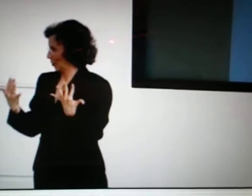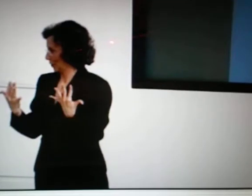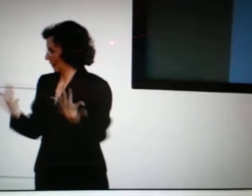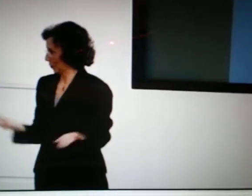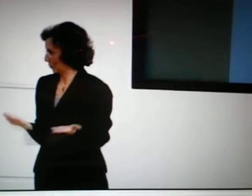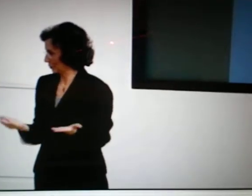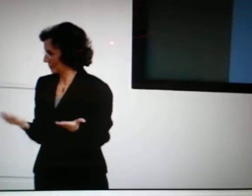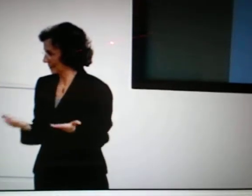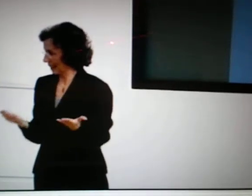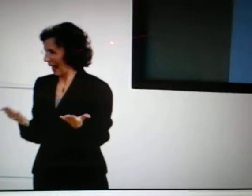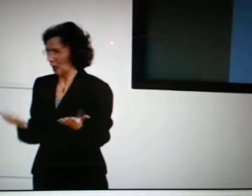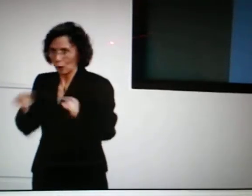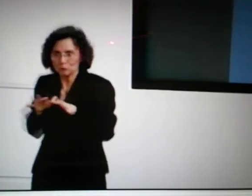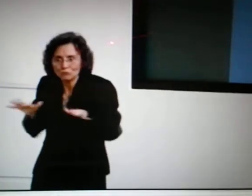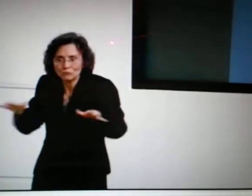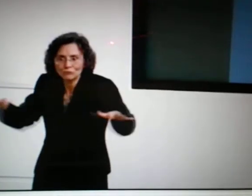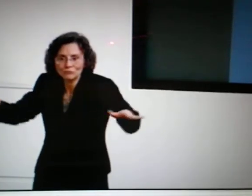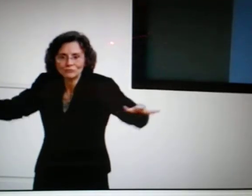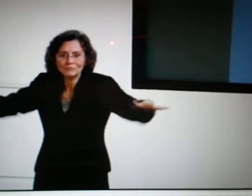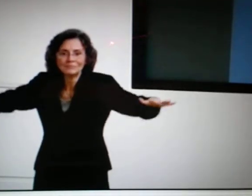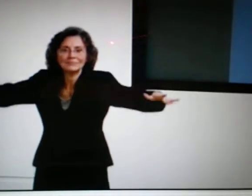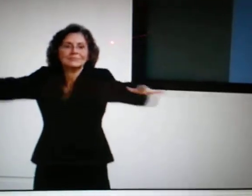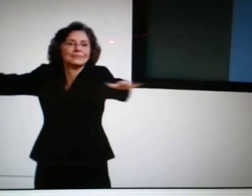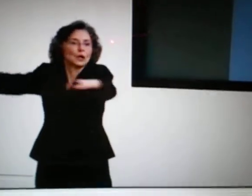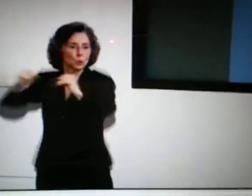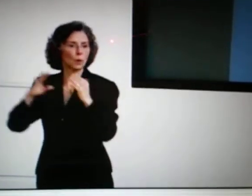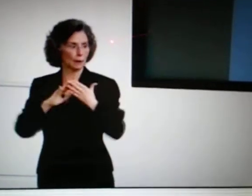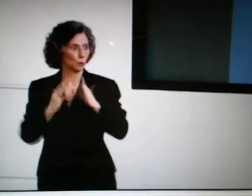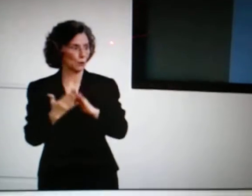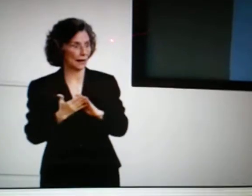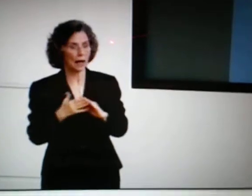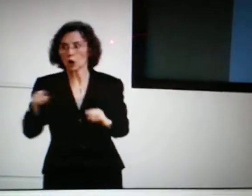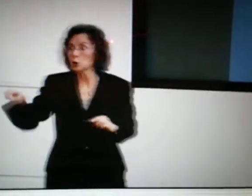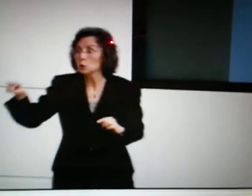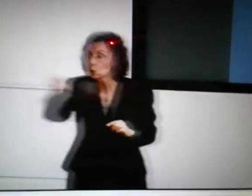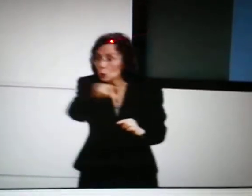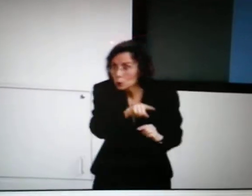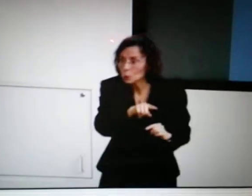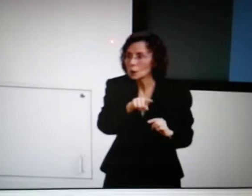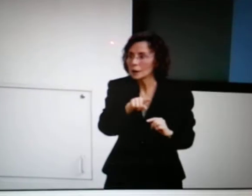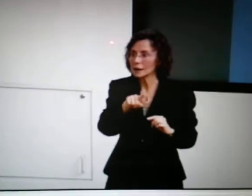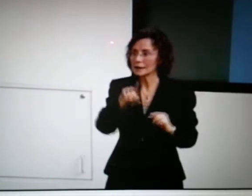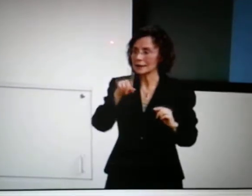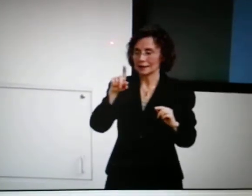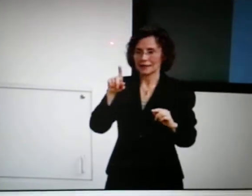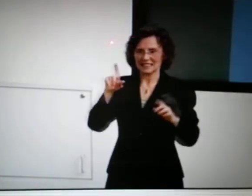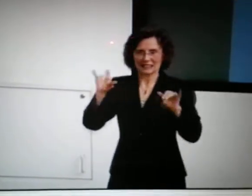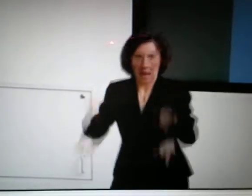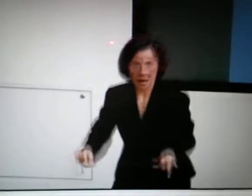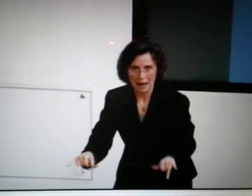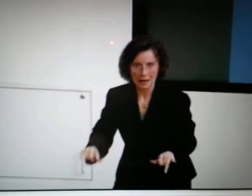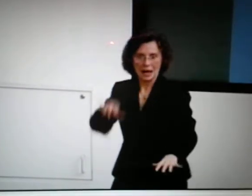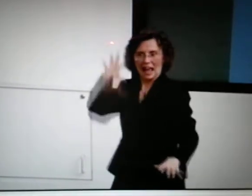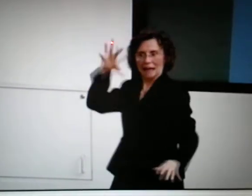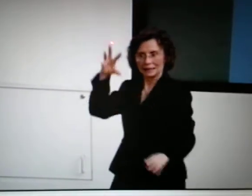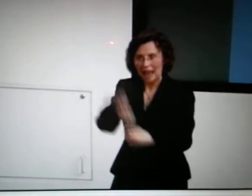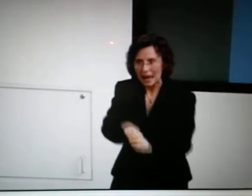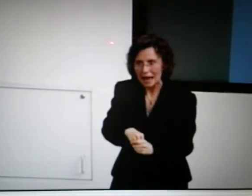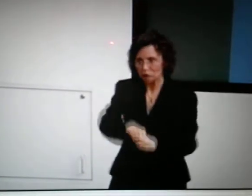today hopefully will inspire you, and that inspiration can go throughout the community. And